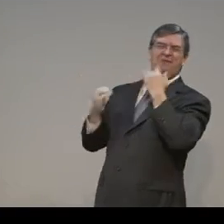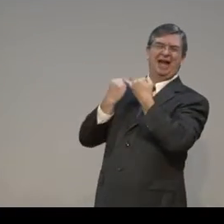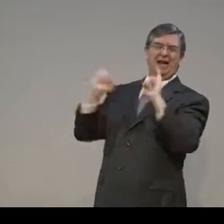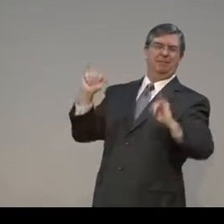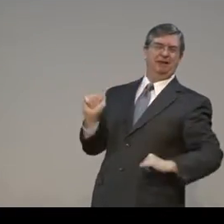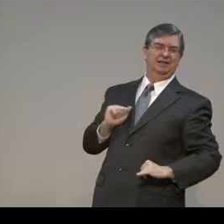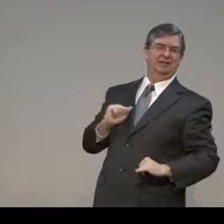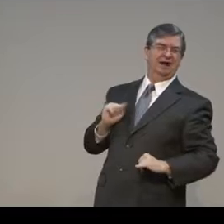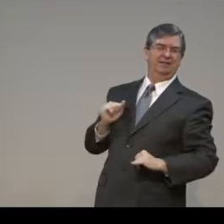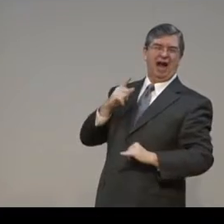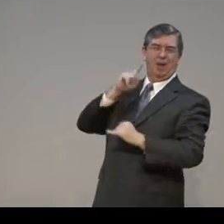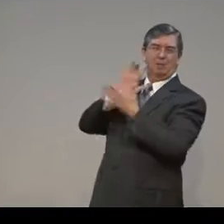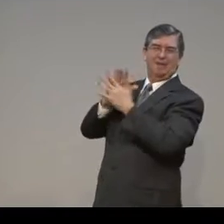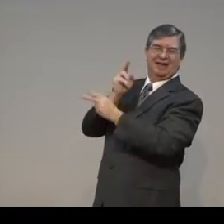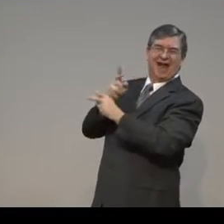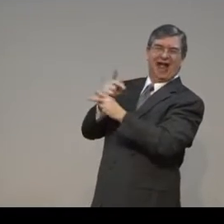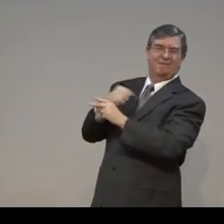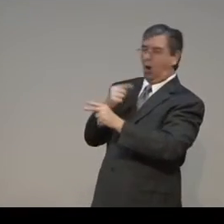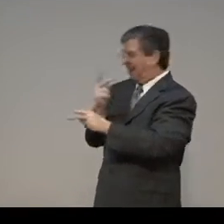You're going to ask them.